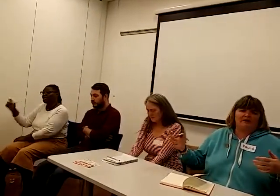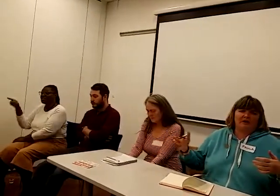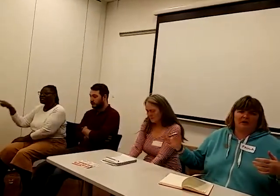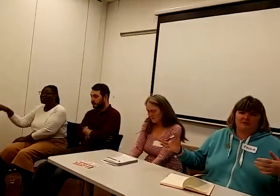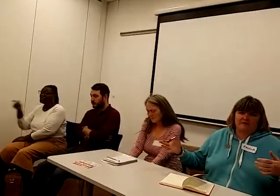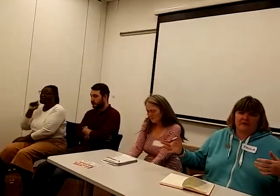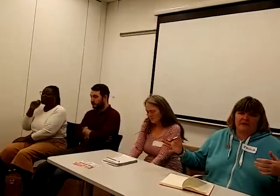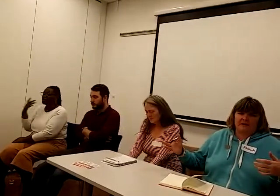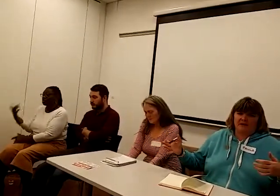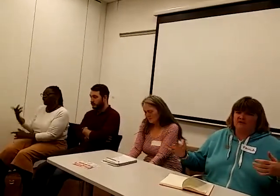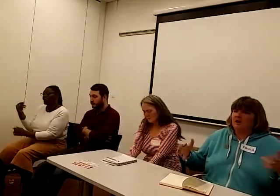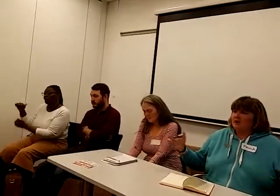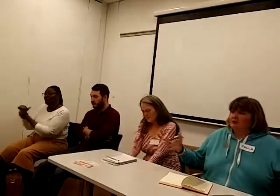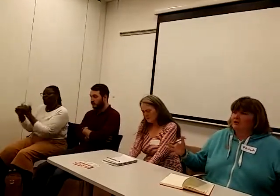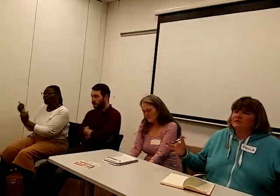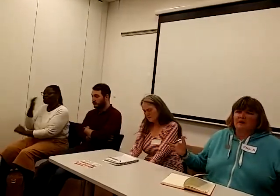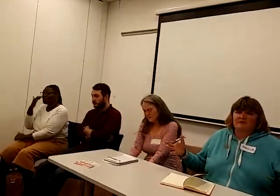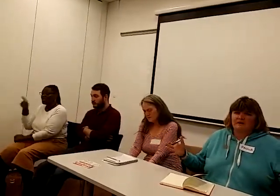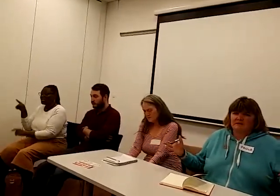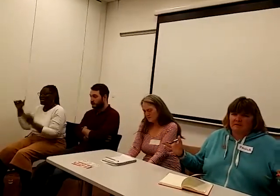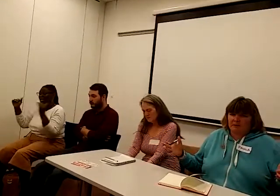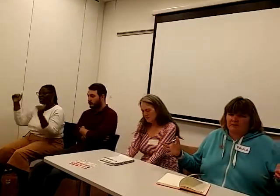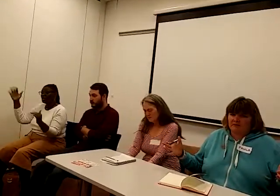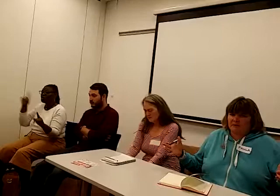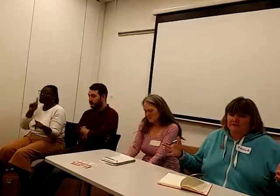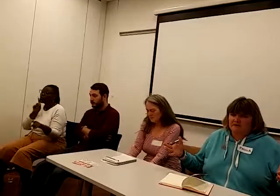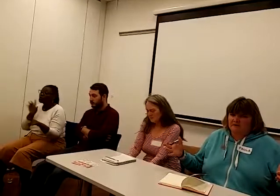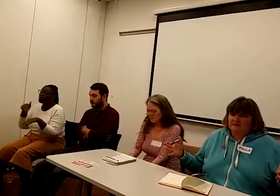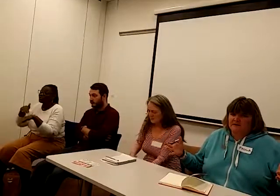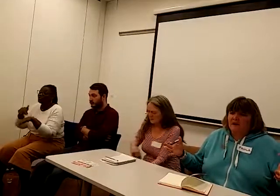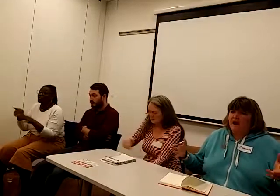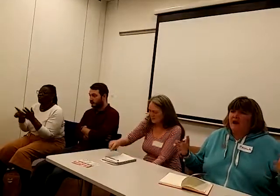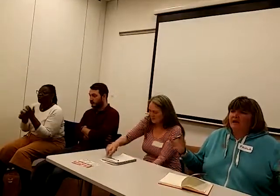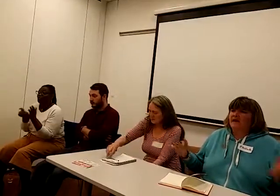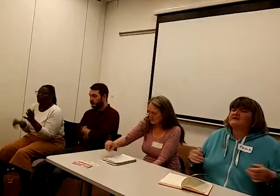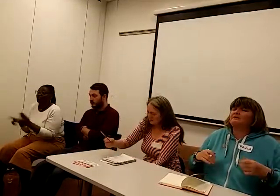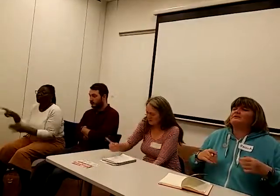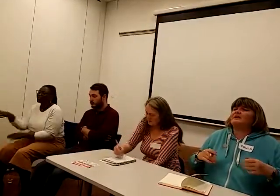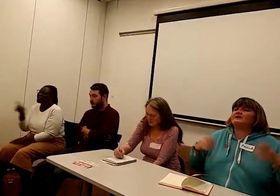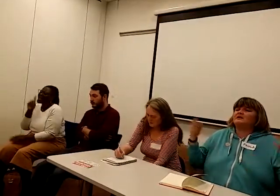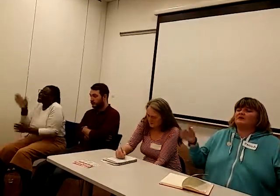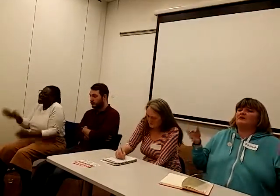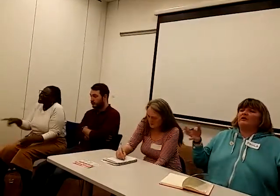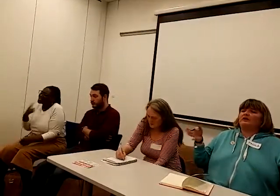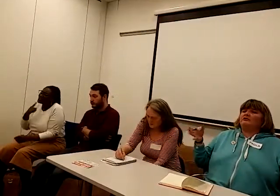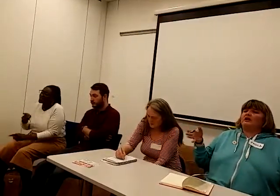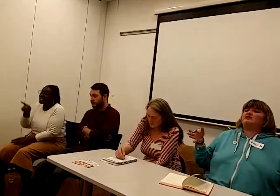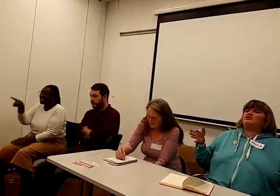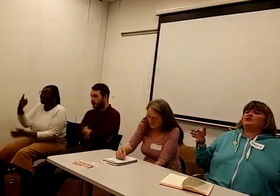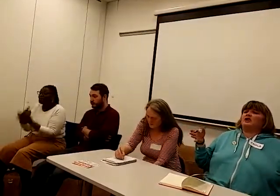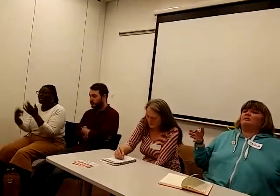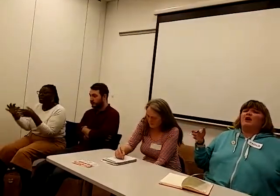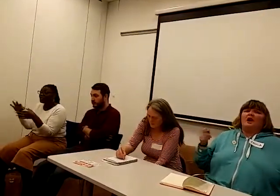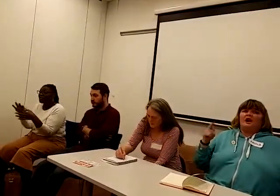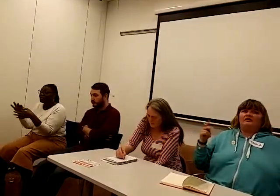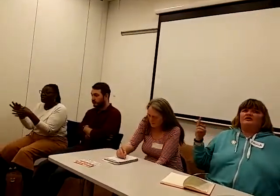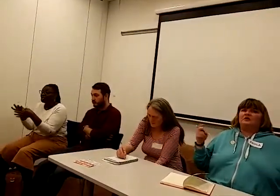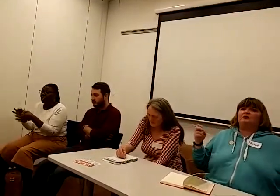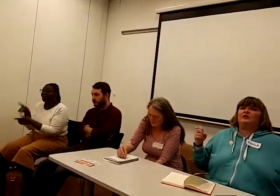also affected by universal credit, and it has to be said, if you are in a relationship, and the two